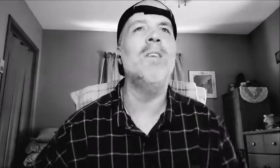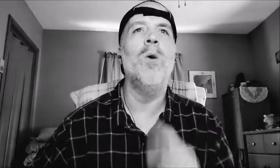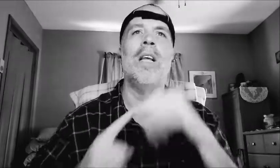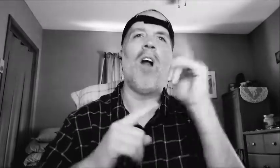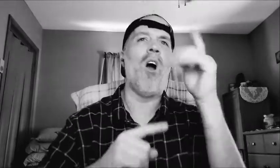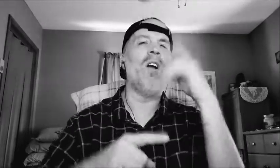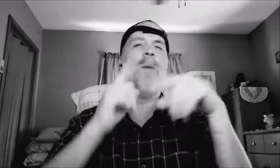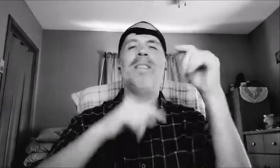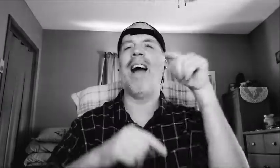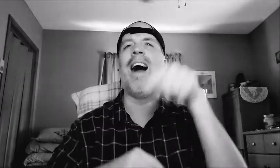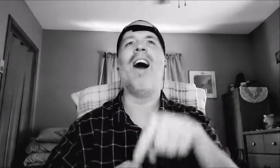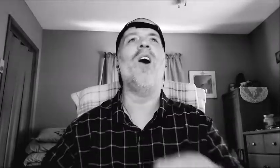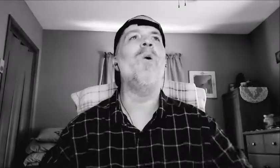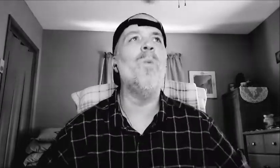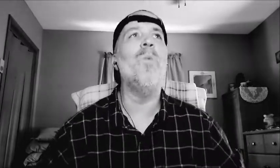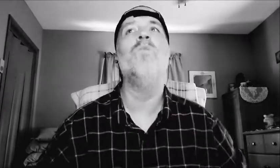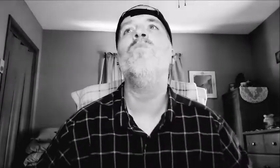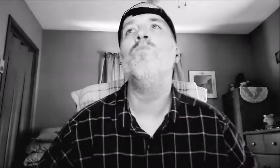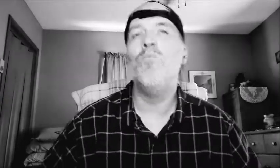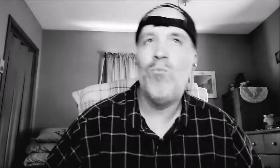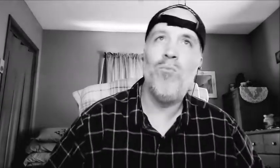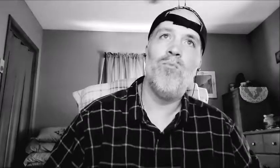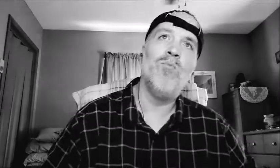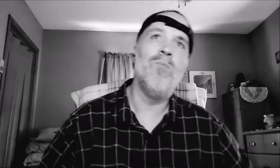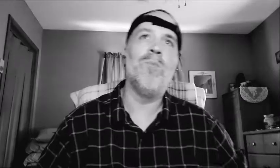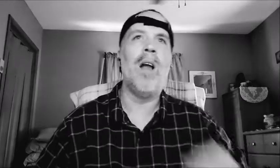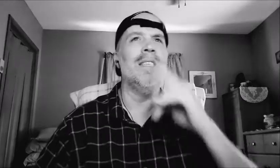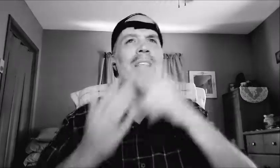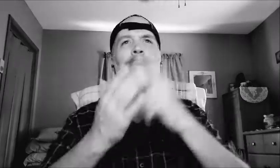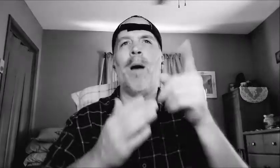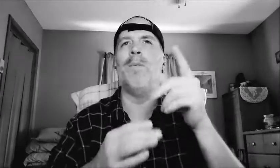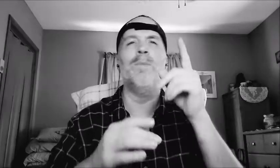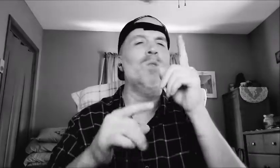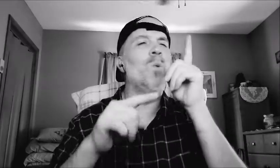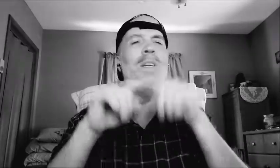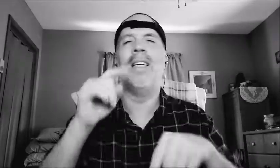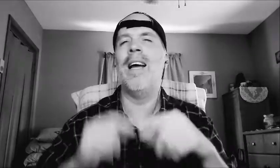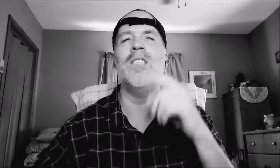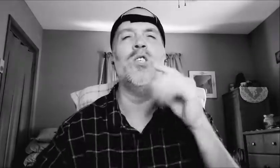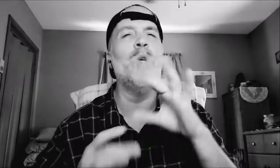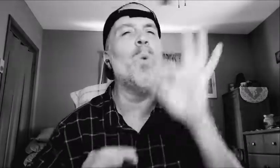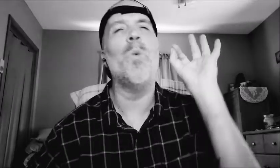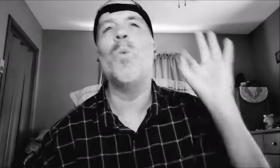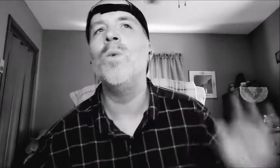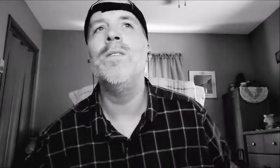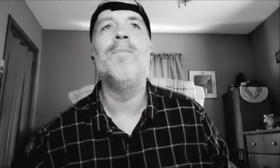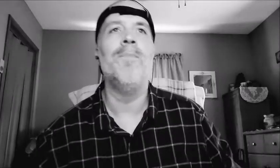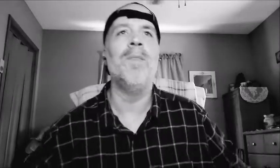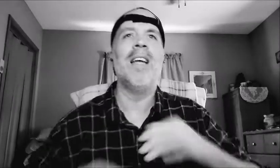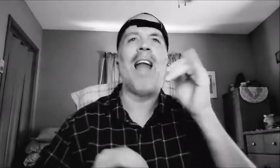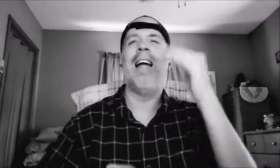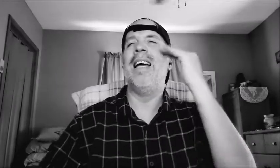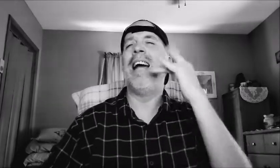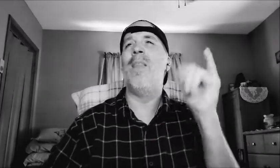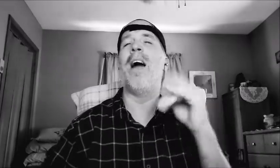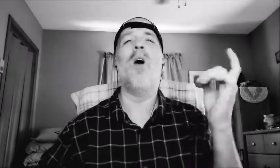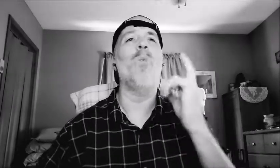when it all comes down Cause sometimes she changed shoes It's like a head straight